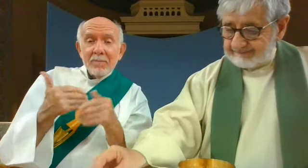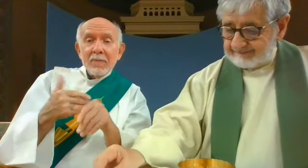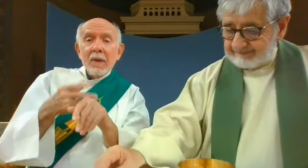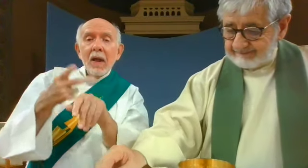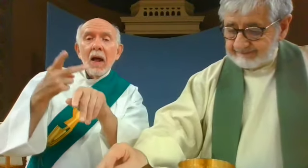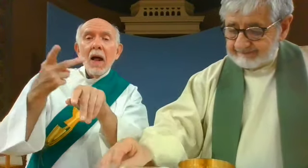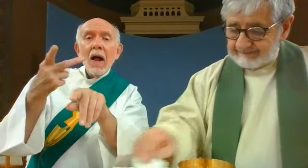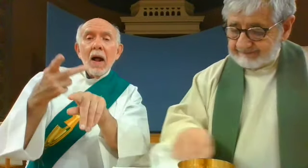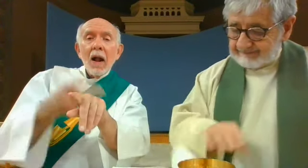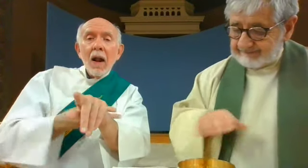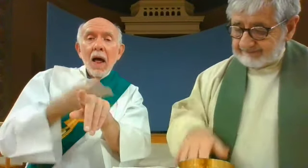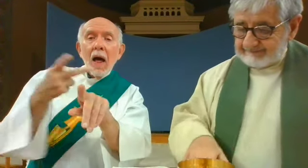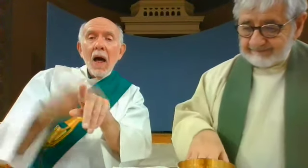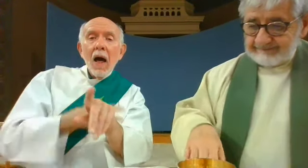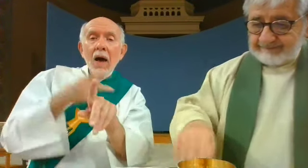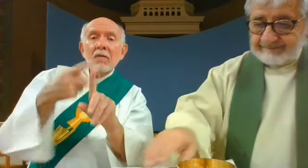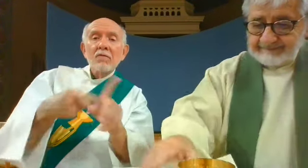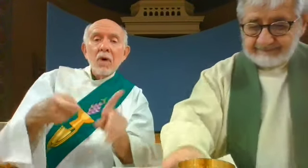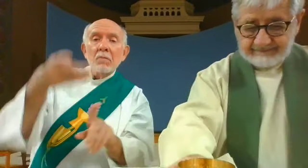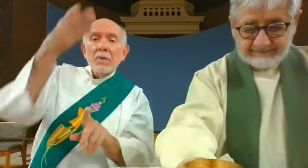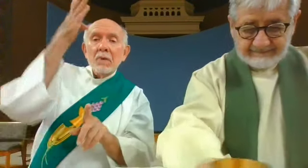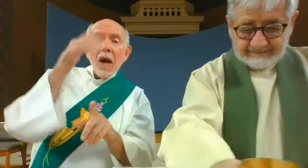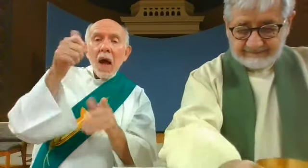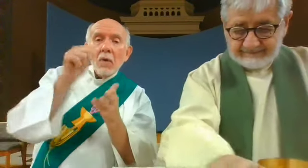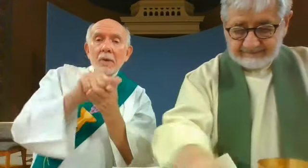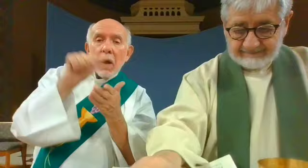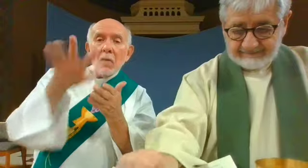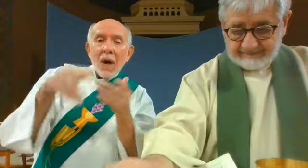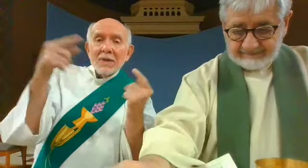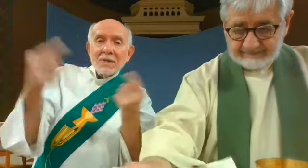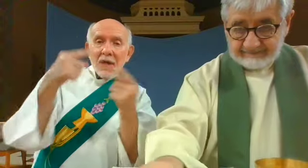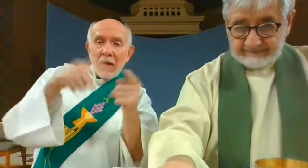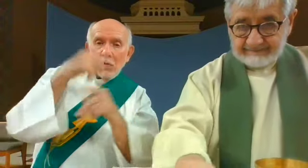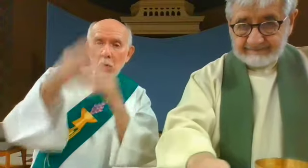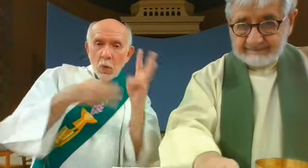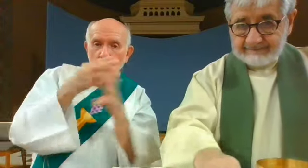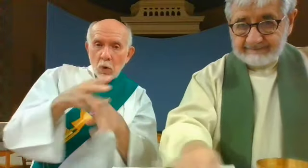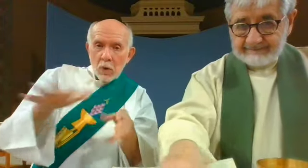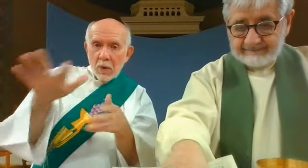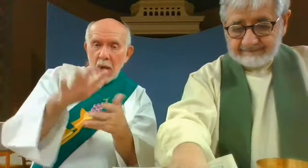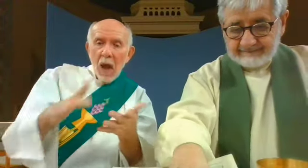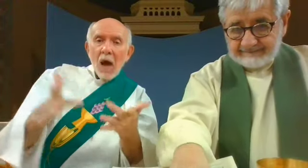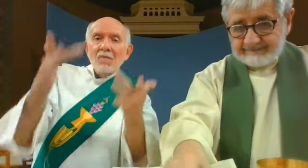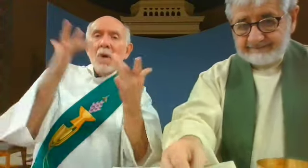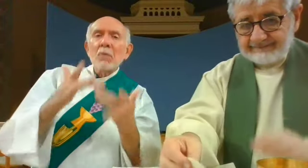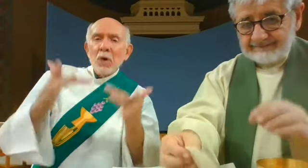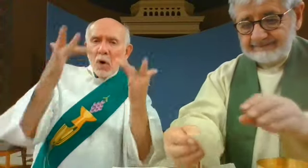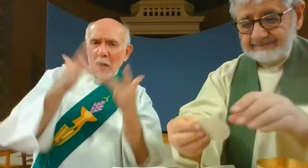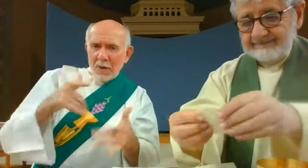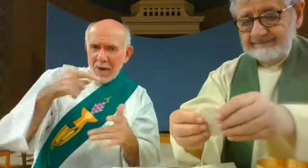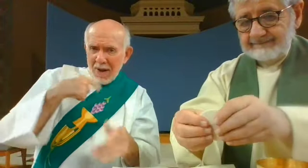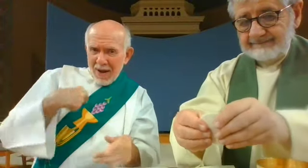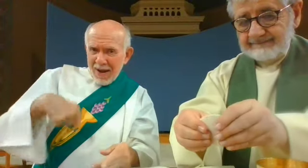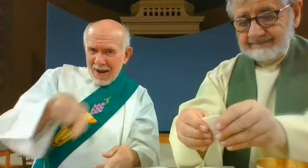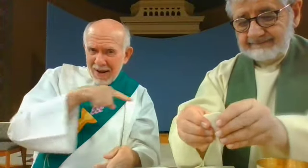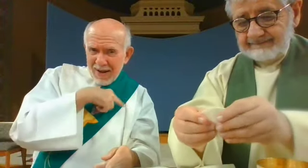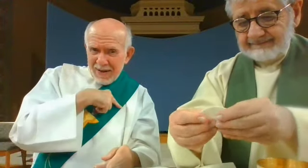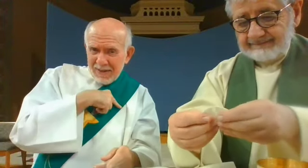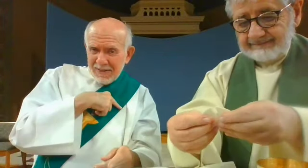Lamb of God, you take away the sins of the world. Have mercy on us. Lamb